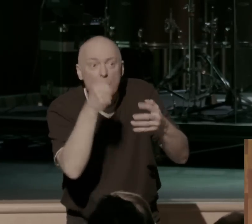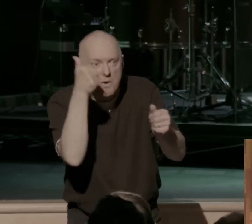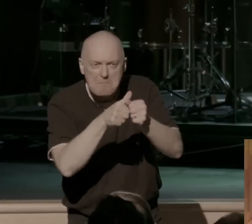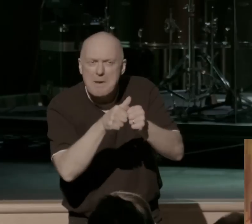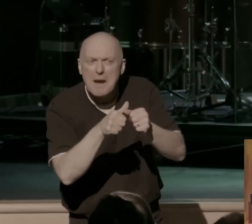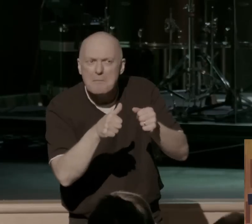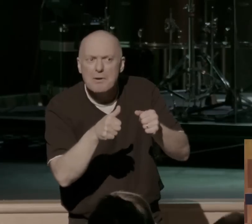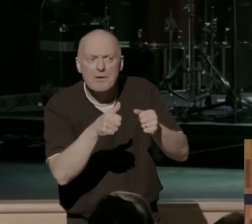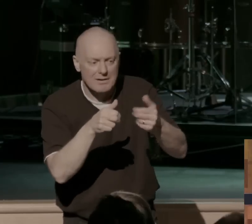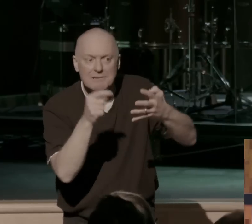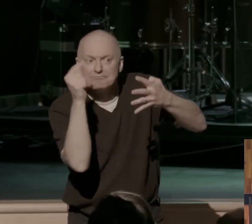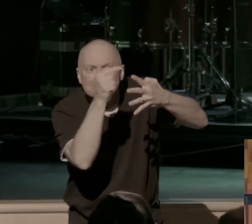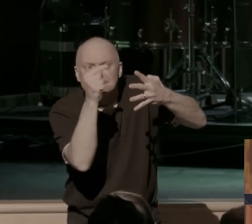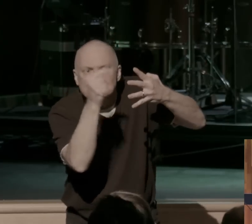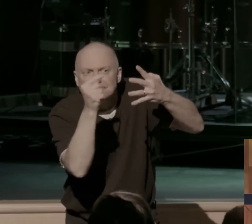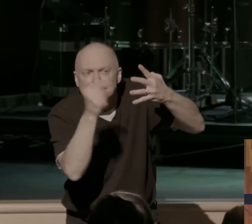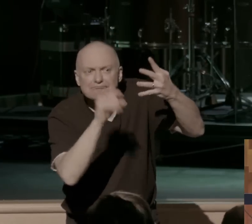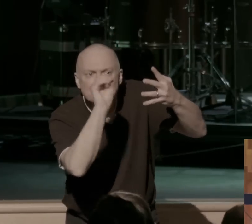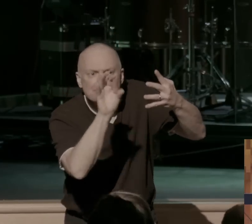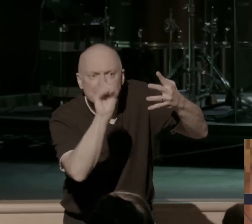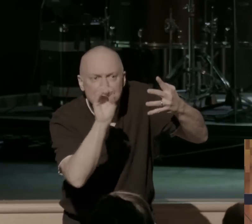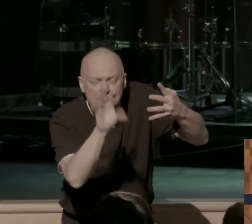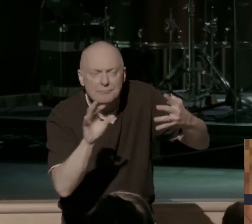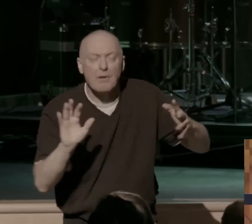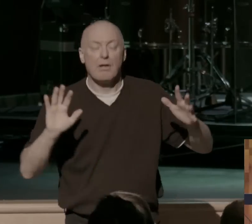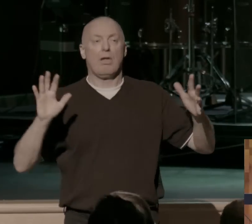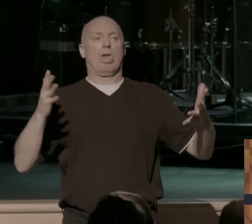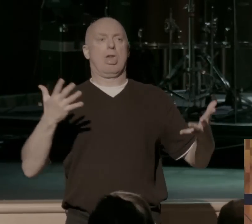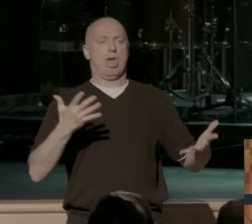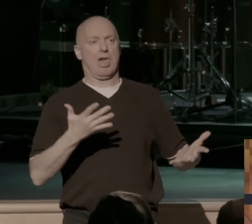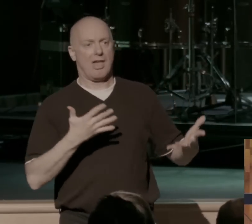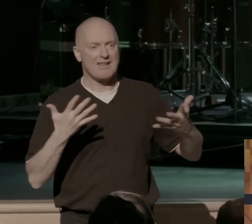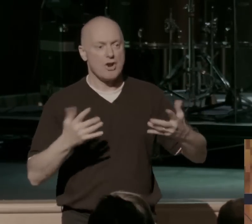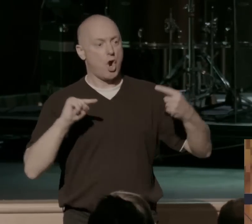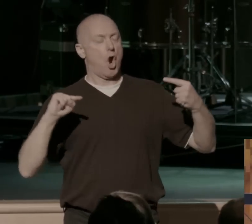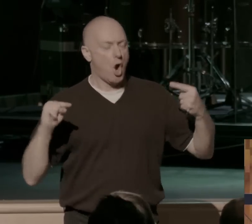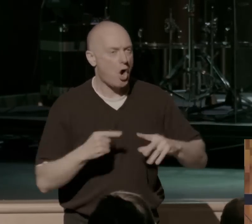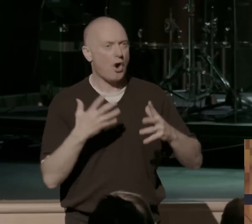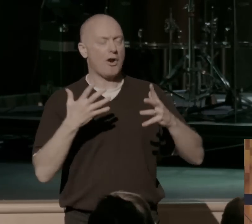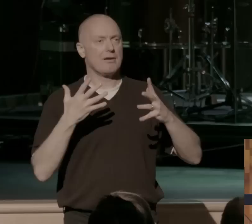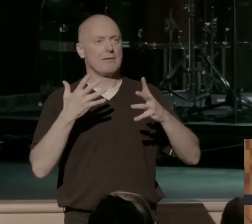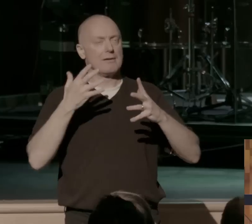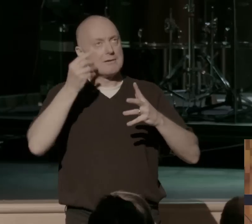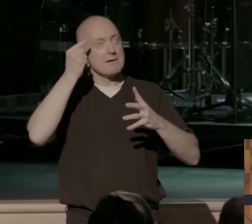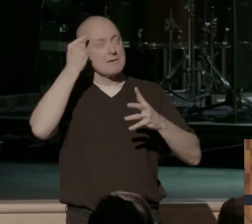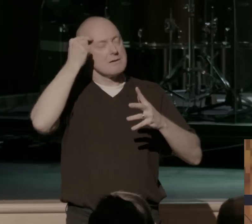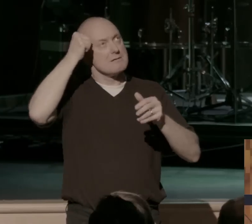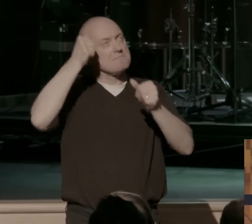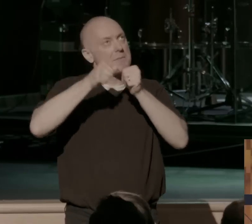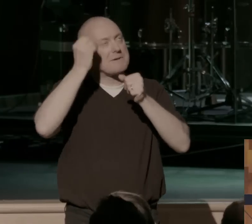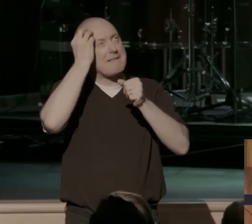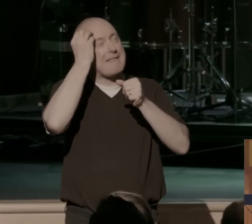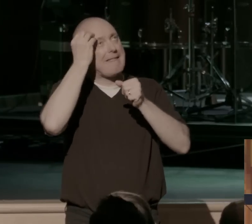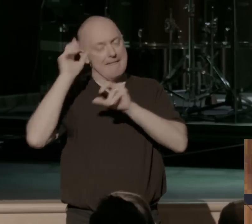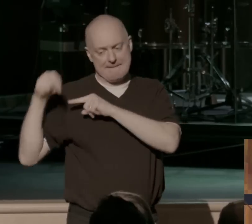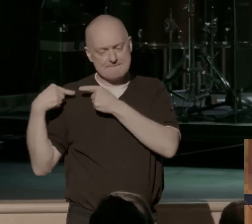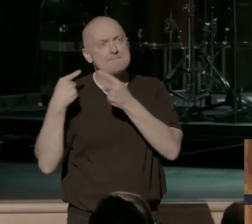was. He'll point to the truth of your hurt, of all these things. And it happened. But listen, the reality of the gospel says it's changed. You've been made new.